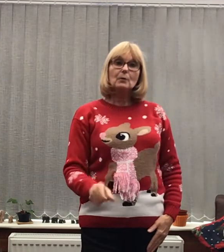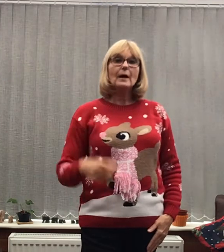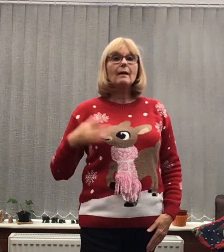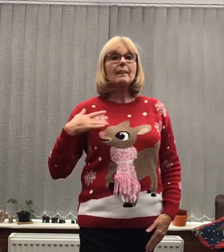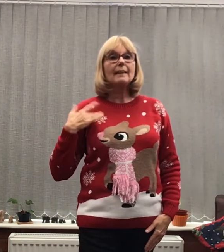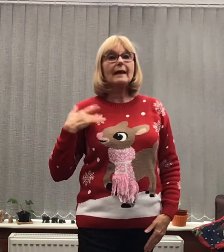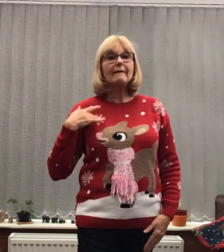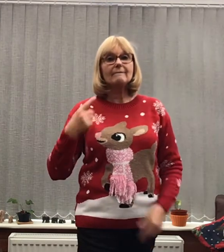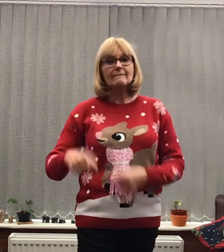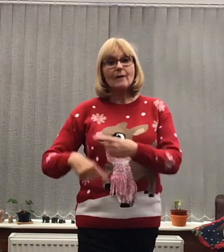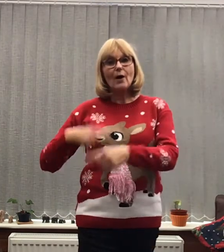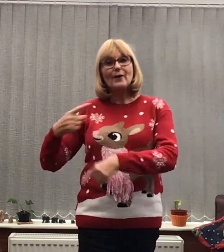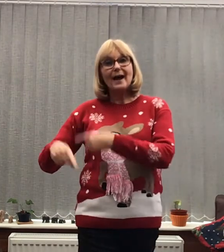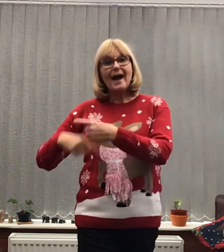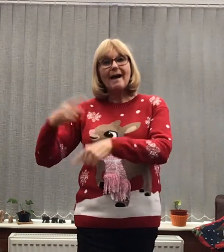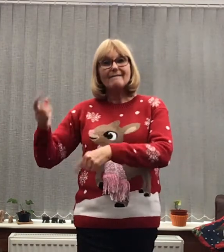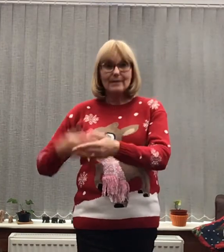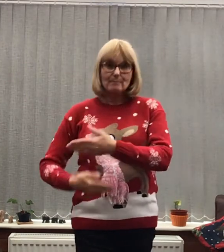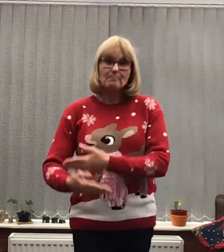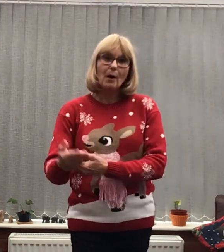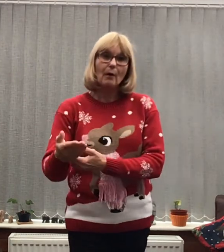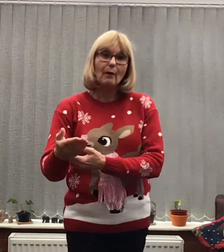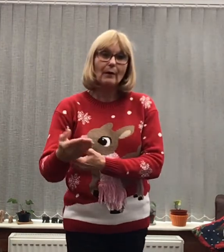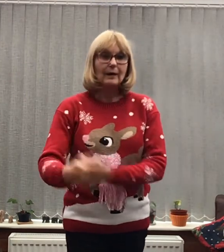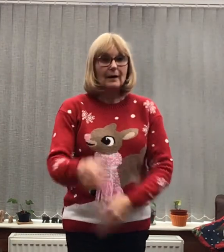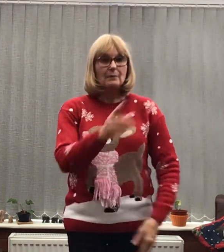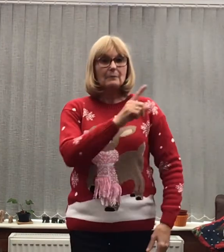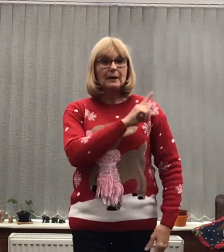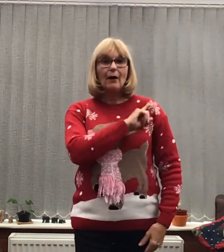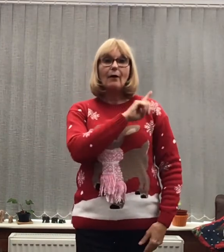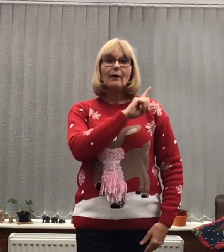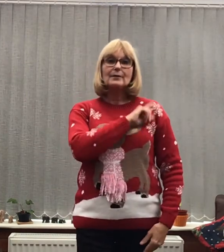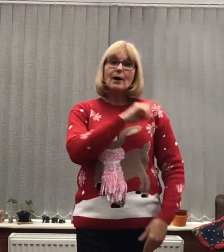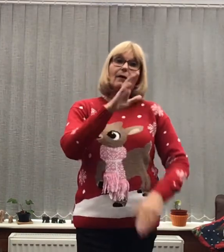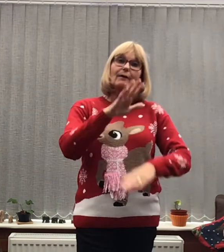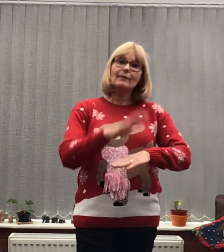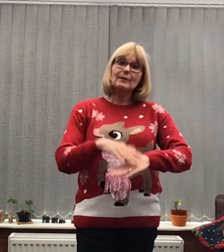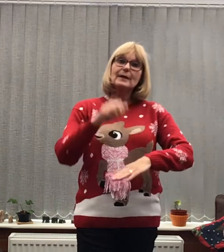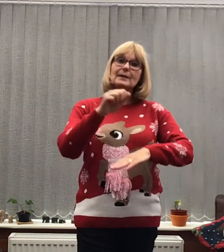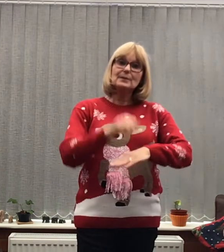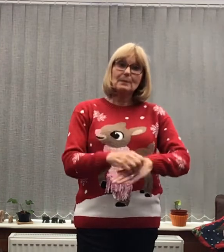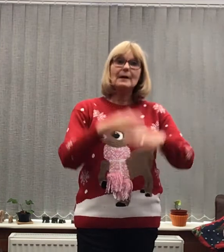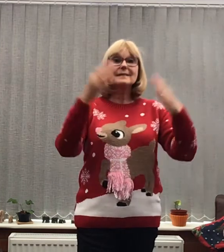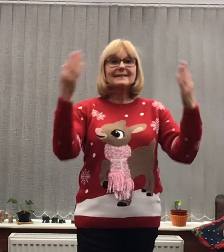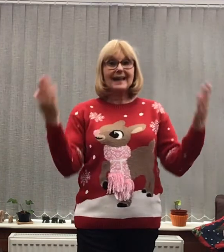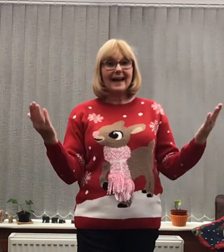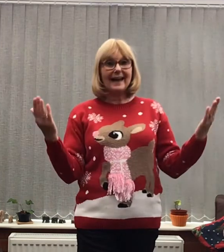Mm-hmm, mm Mm-hmm, mm-hmm.